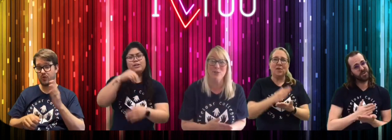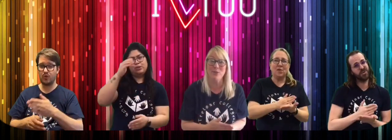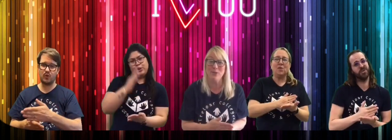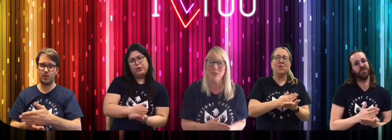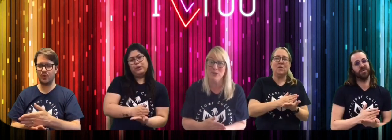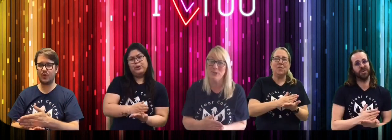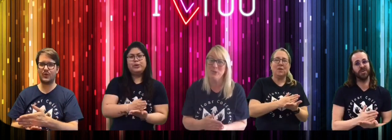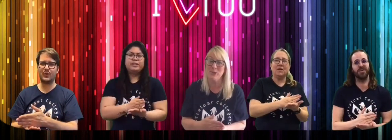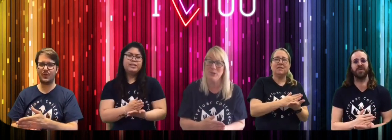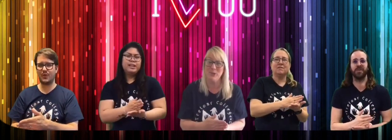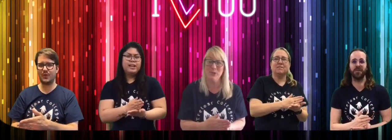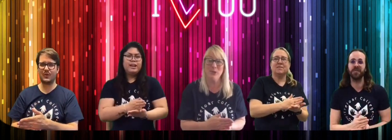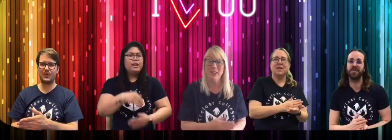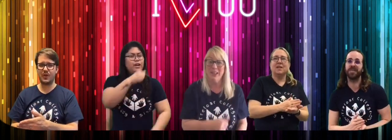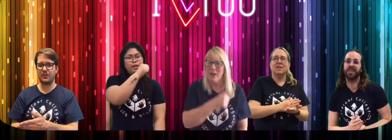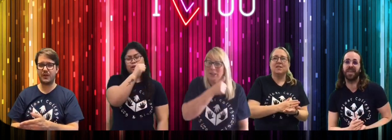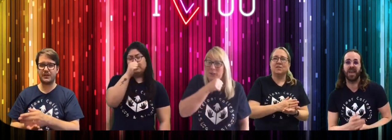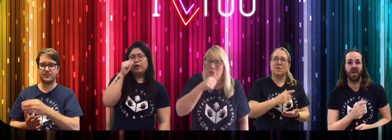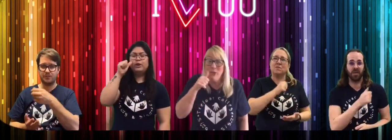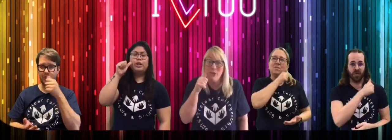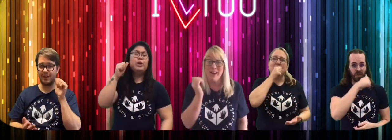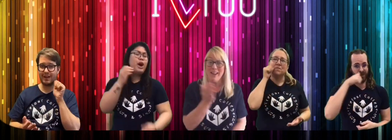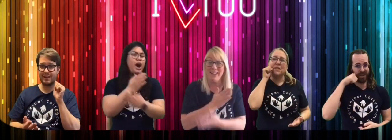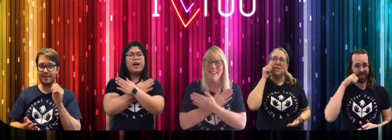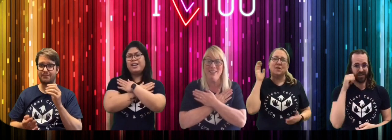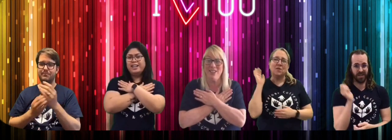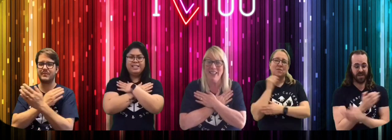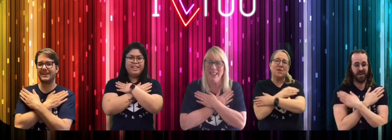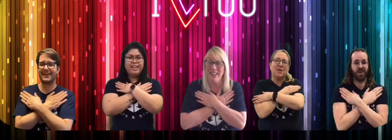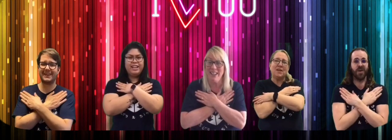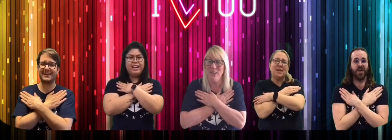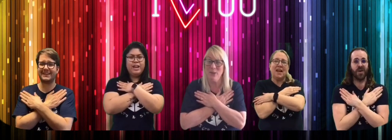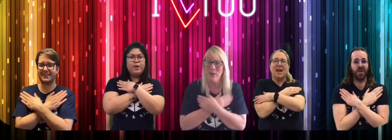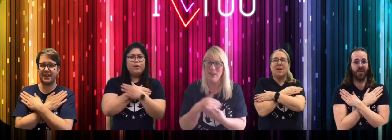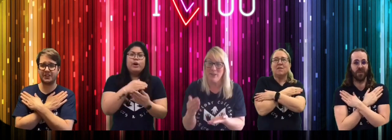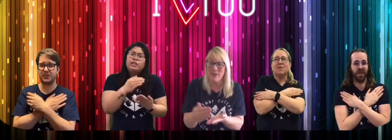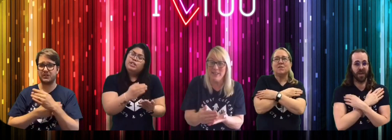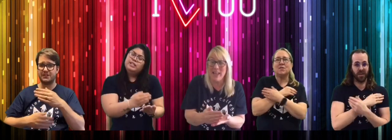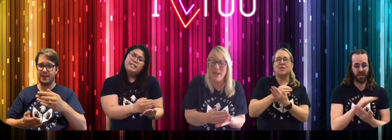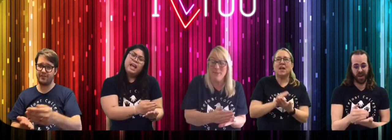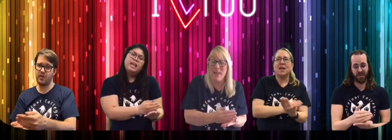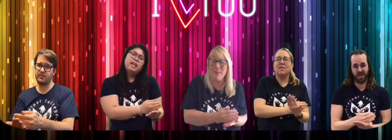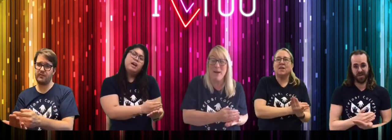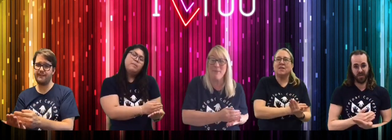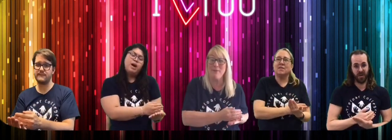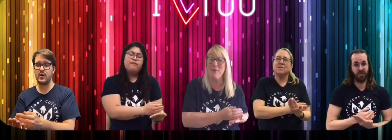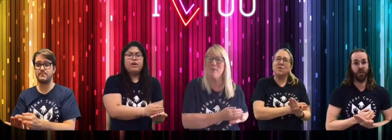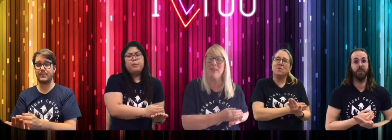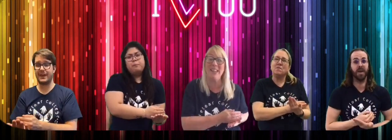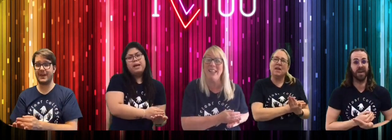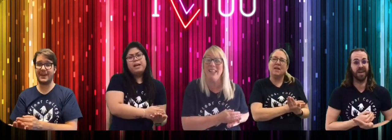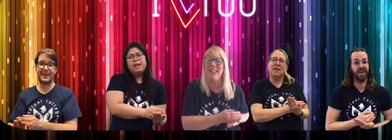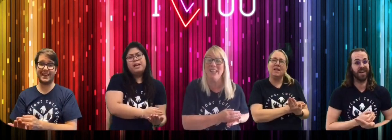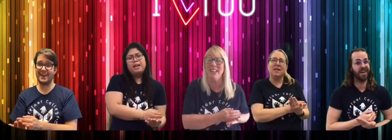true. You're so cute, honey, gee. Won't you save them up for me?